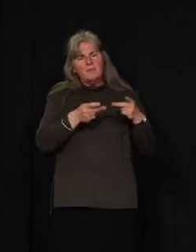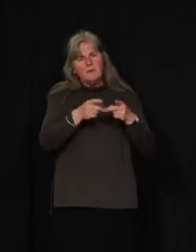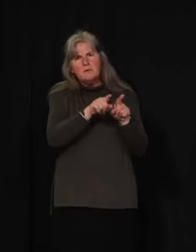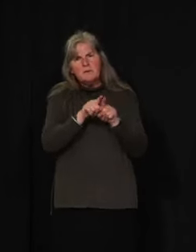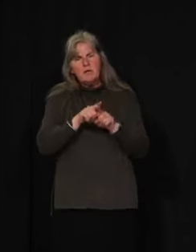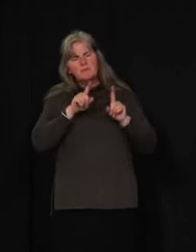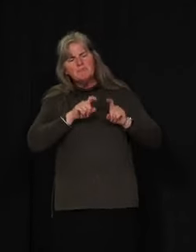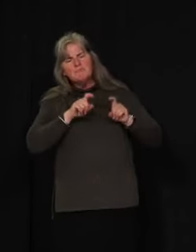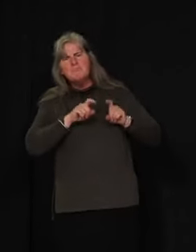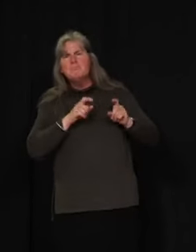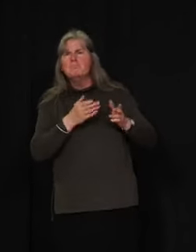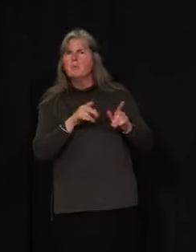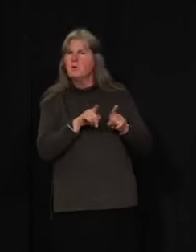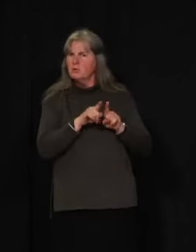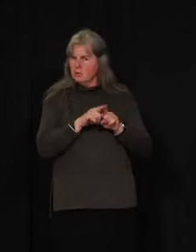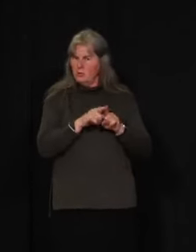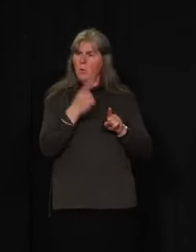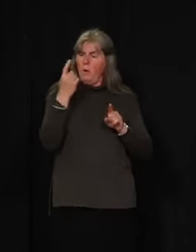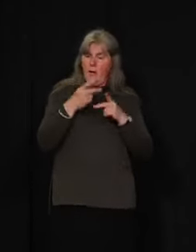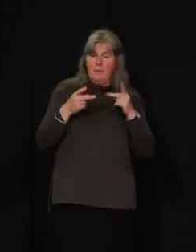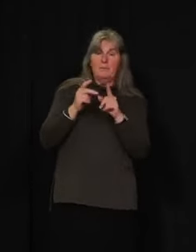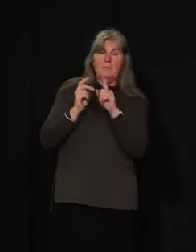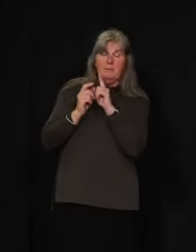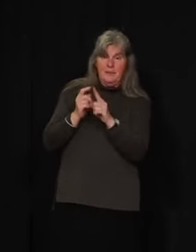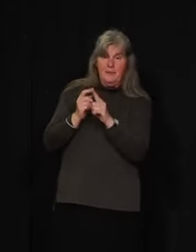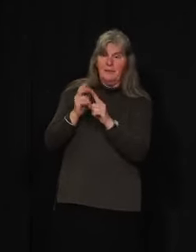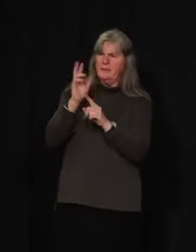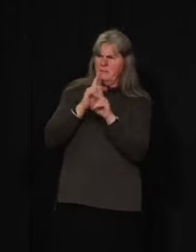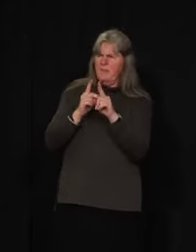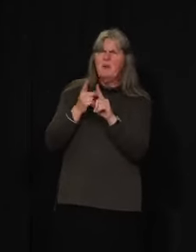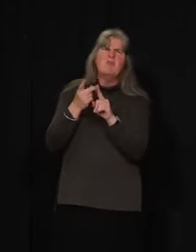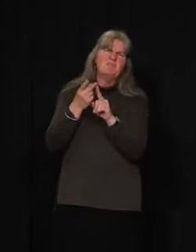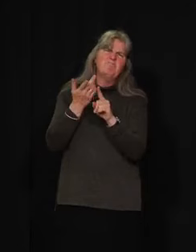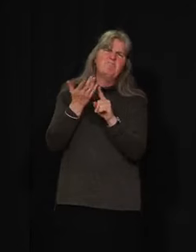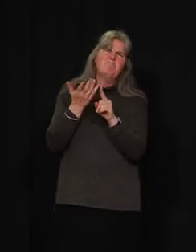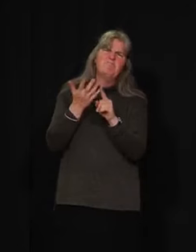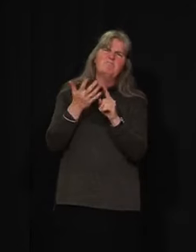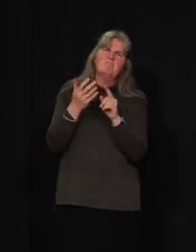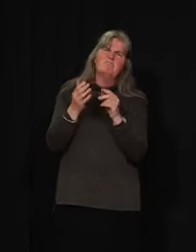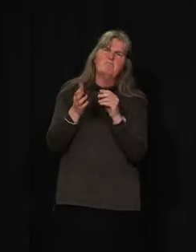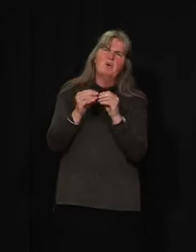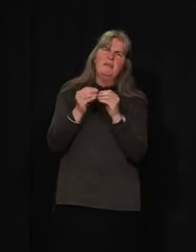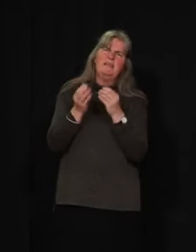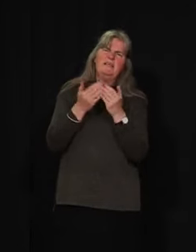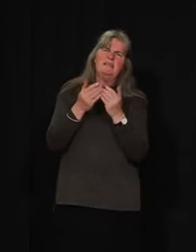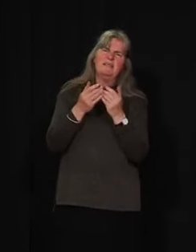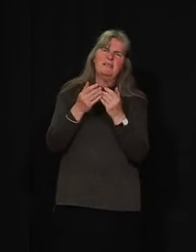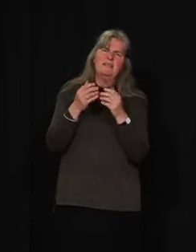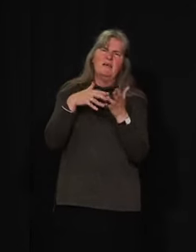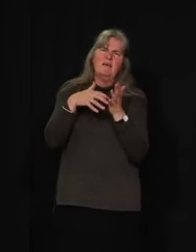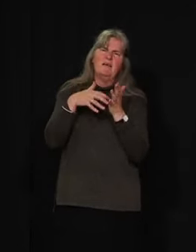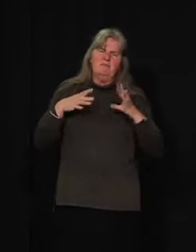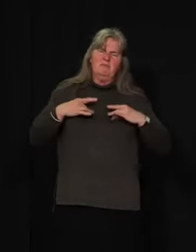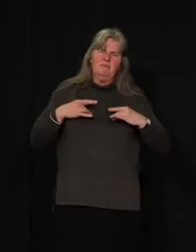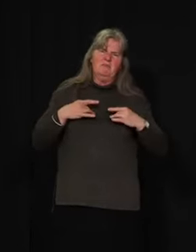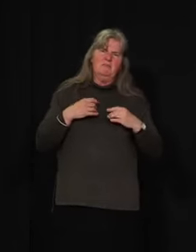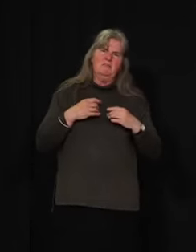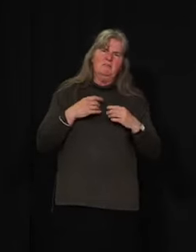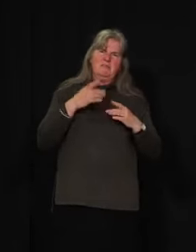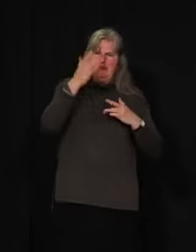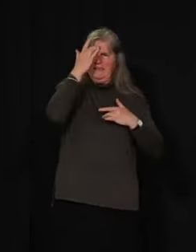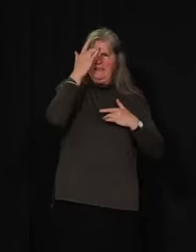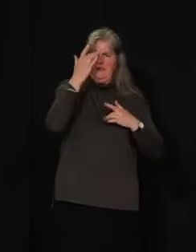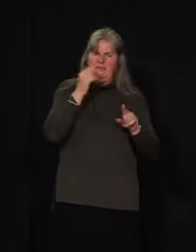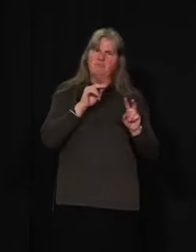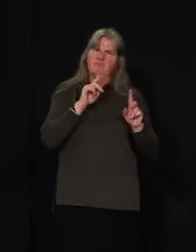our sites where, of course, people are more vulnerable to COVID infection. Contact tracing is another area. So